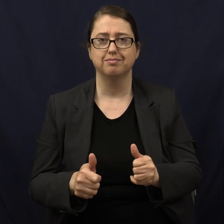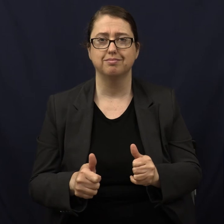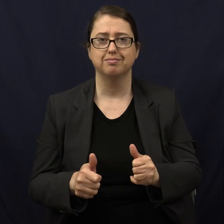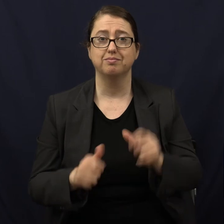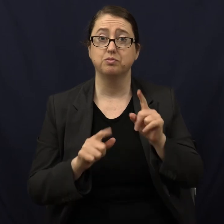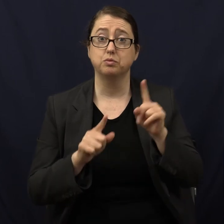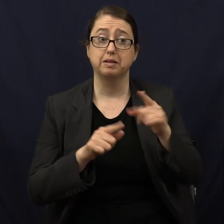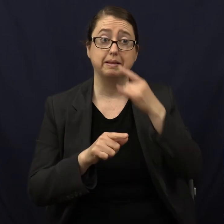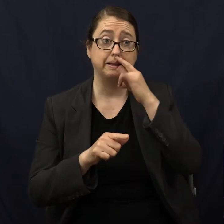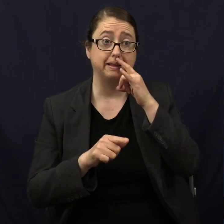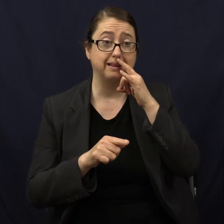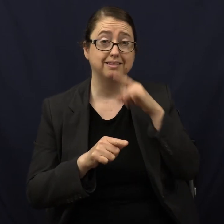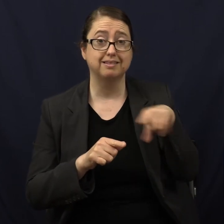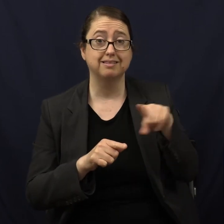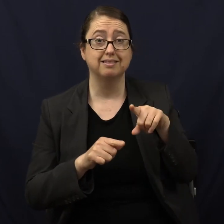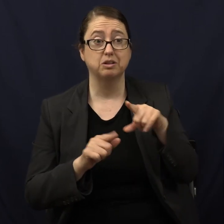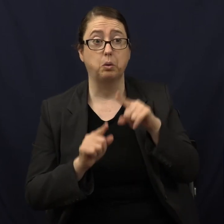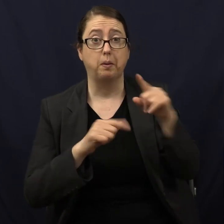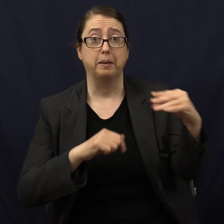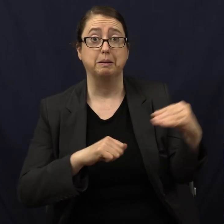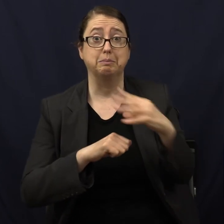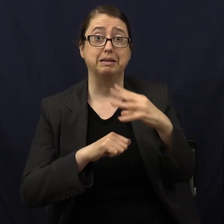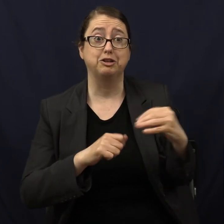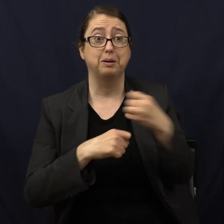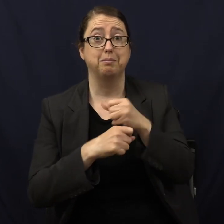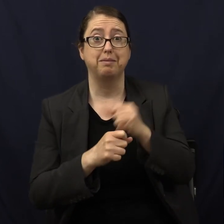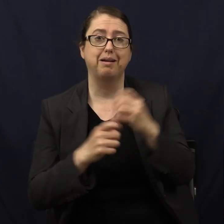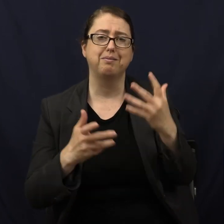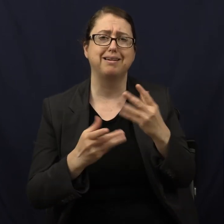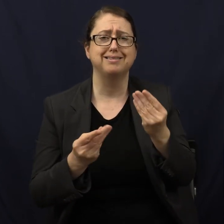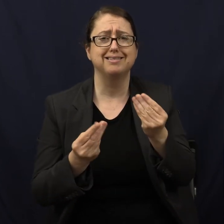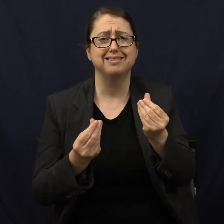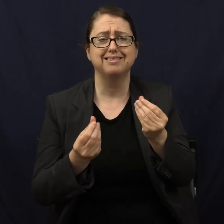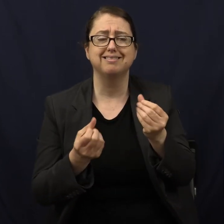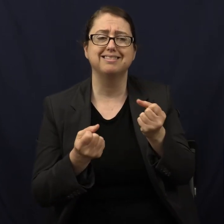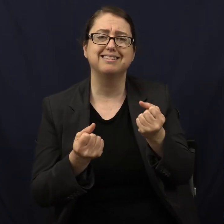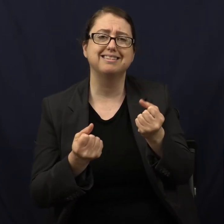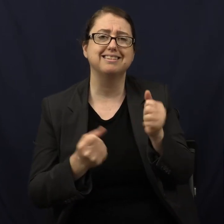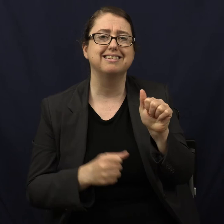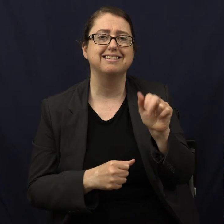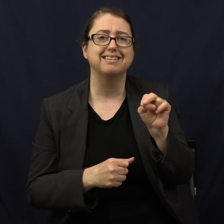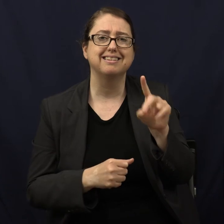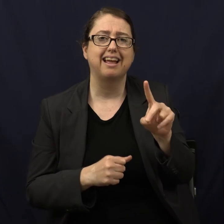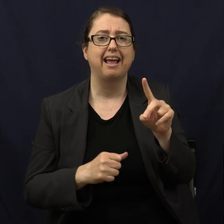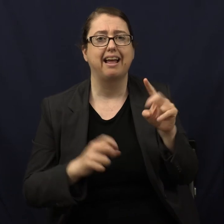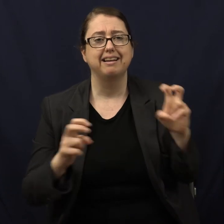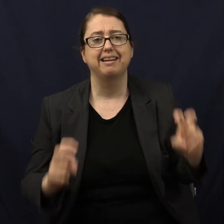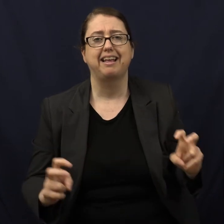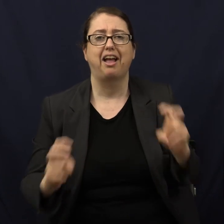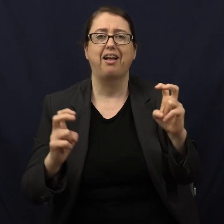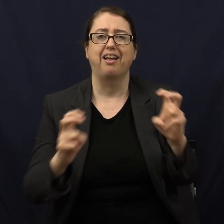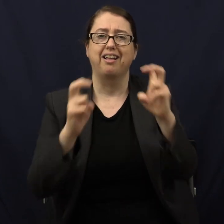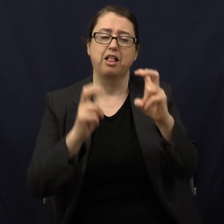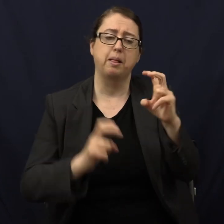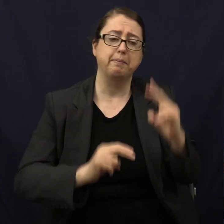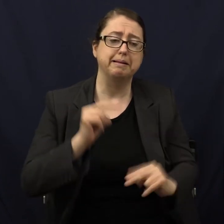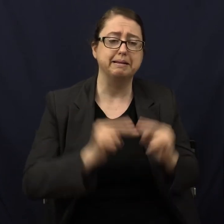Take your kids to the beach. What do they all make? Sandcastles, of course. But,